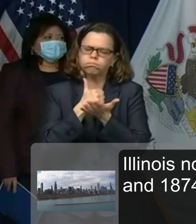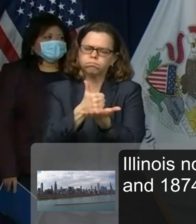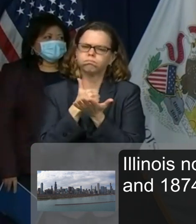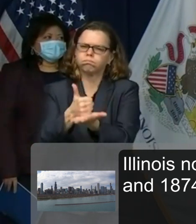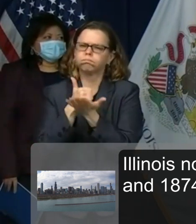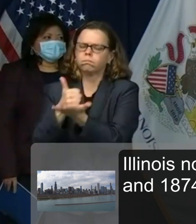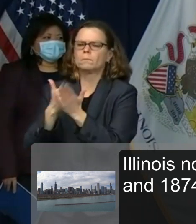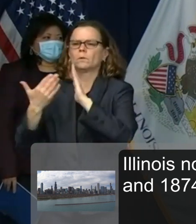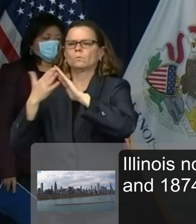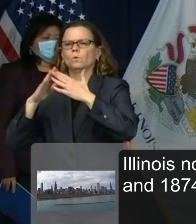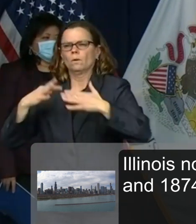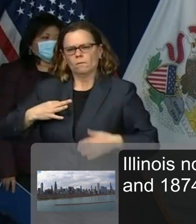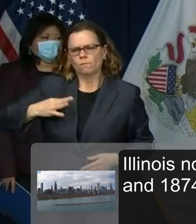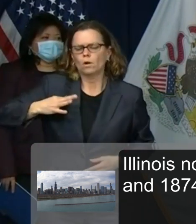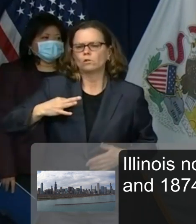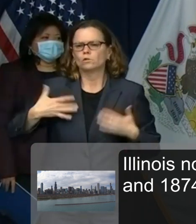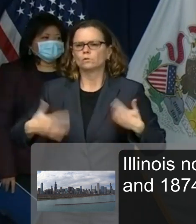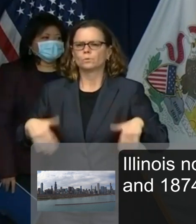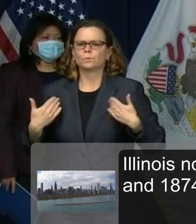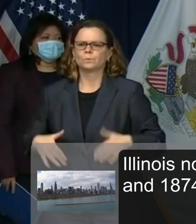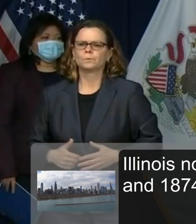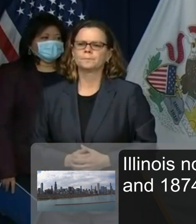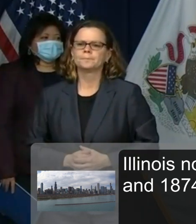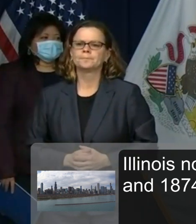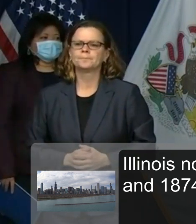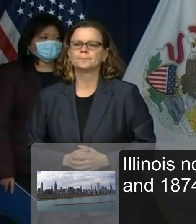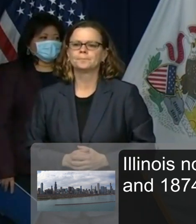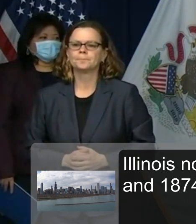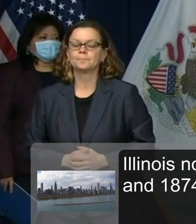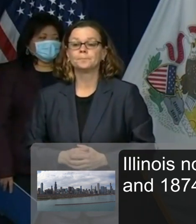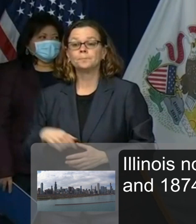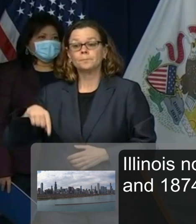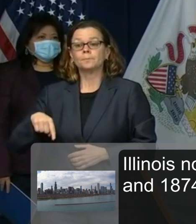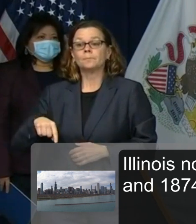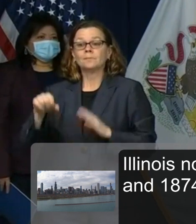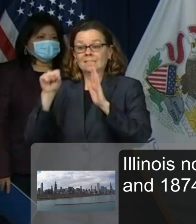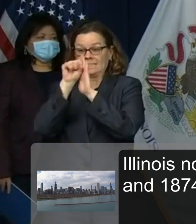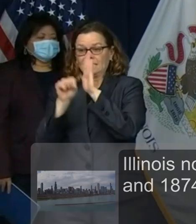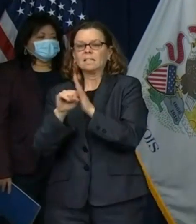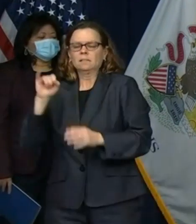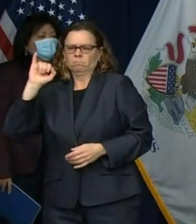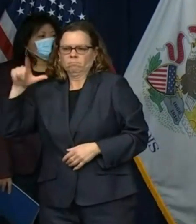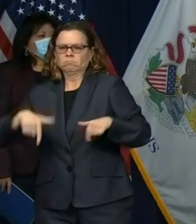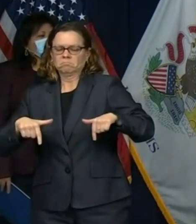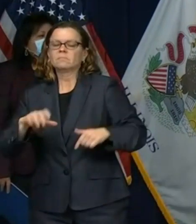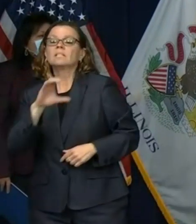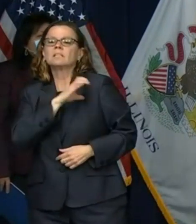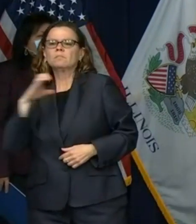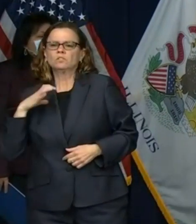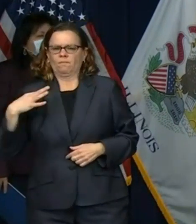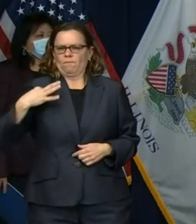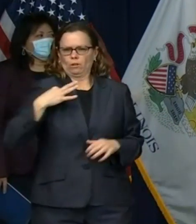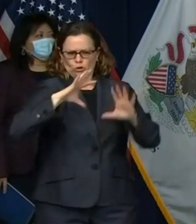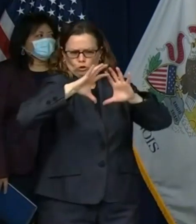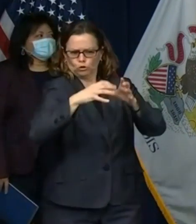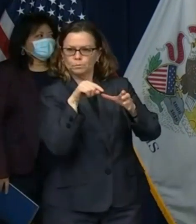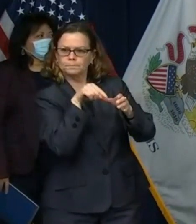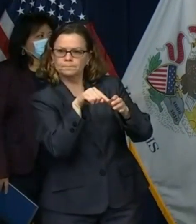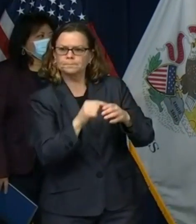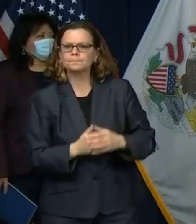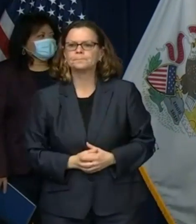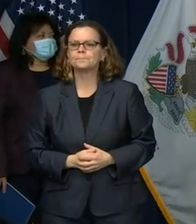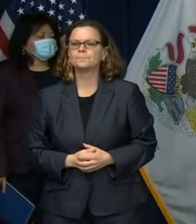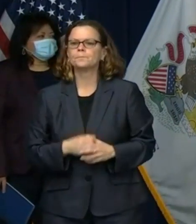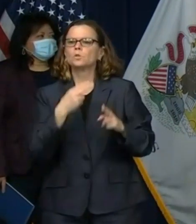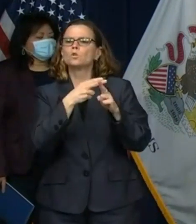volunteerism and community service called serve illinois nearly 11 000 volunteers